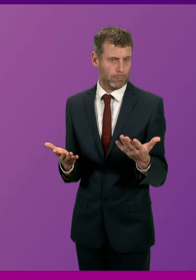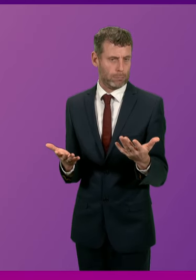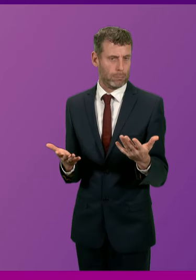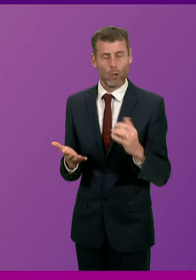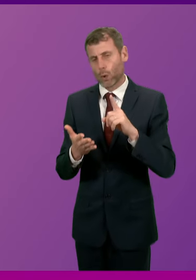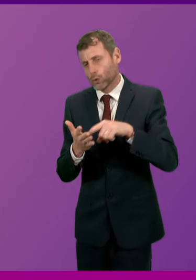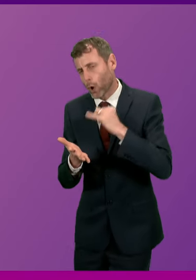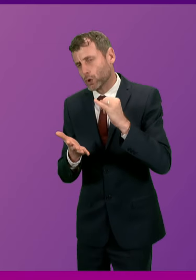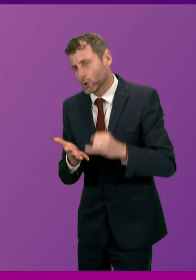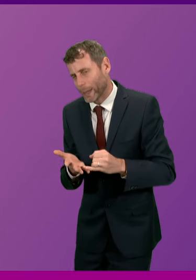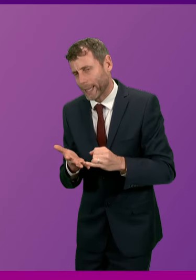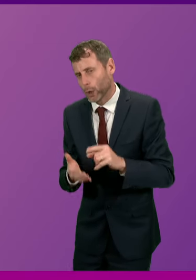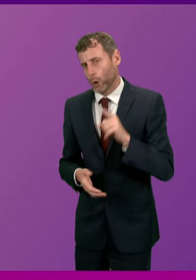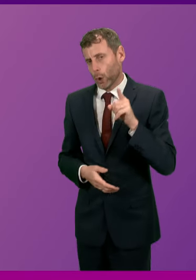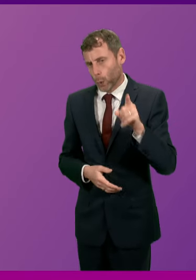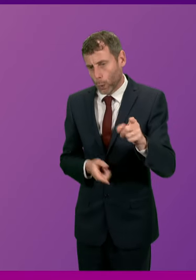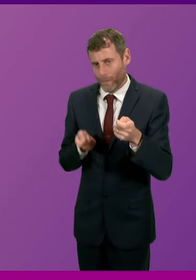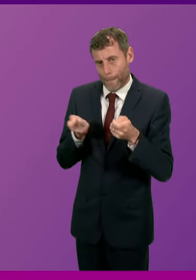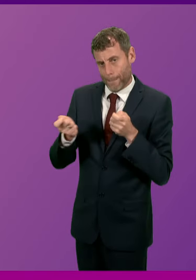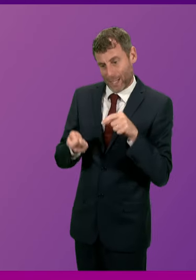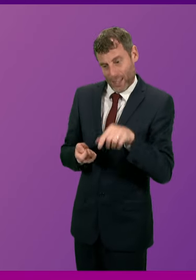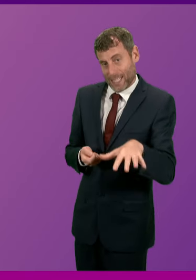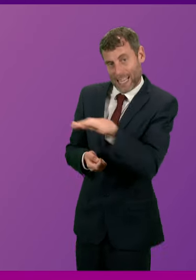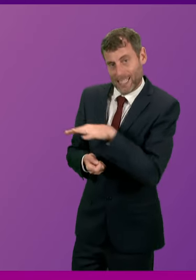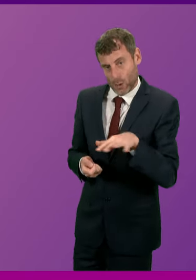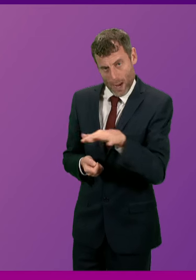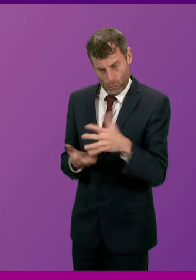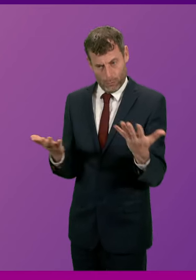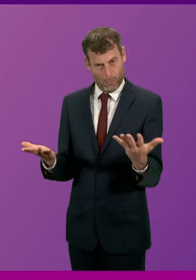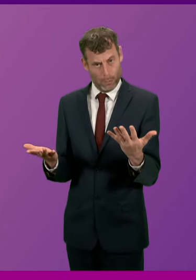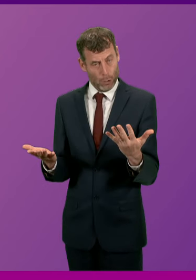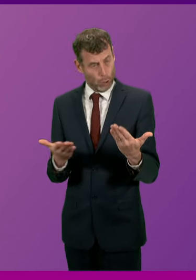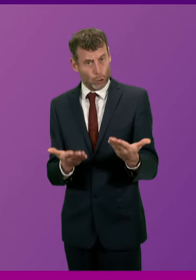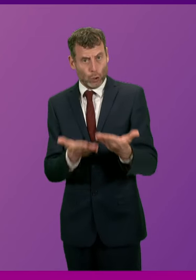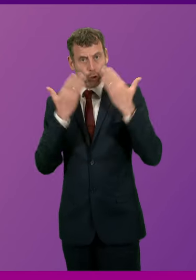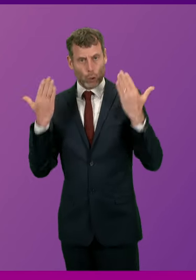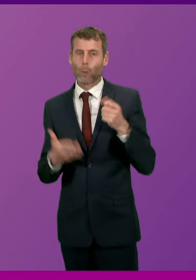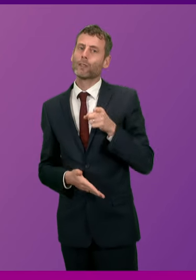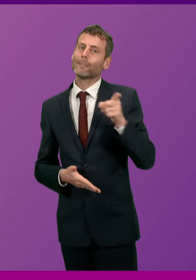personal handling of this scandal say about his own character? First Minister.